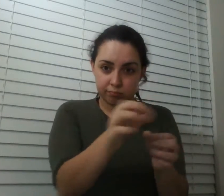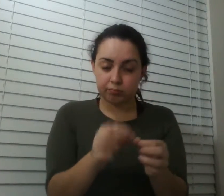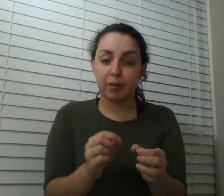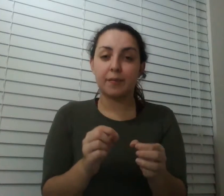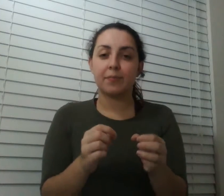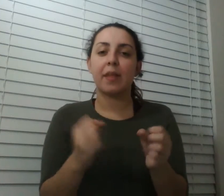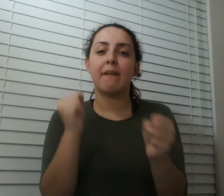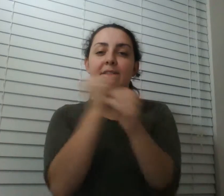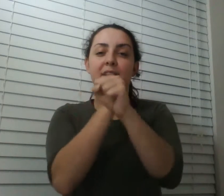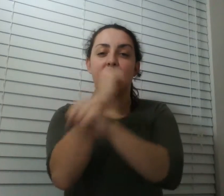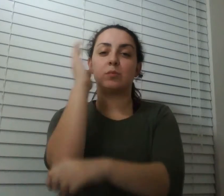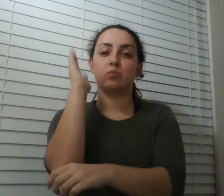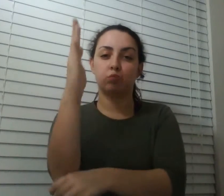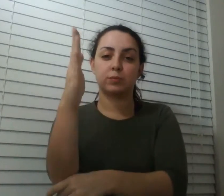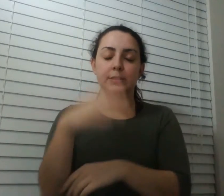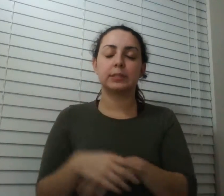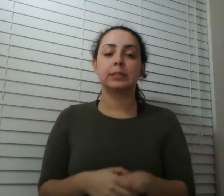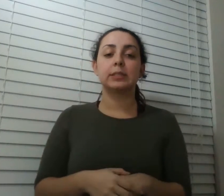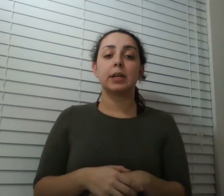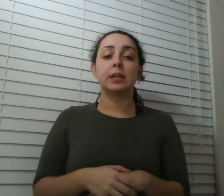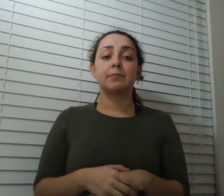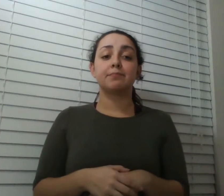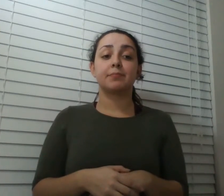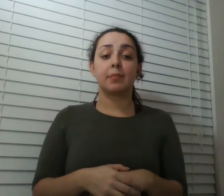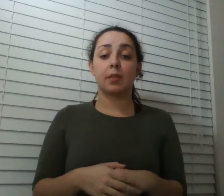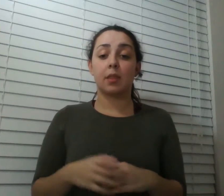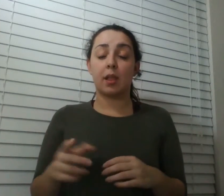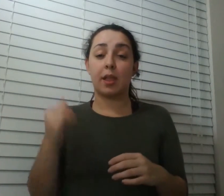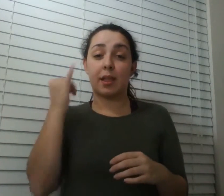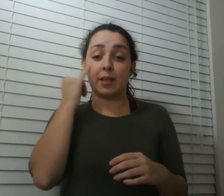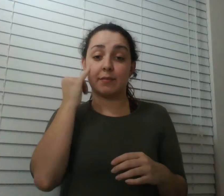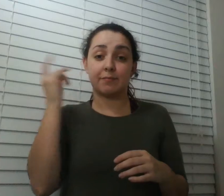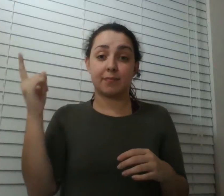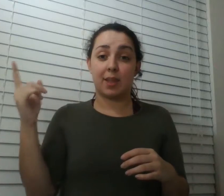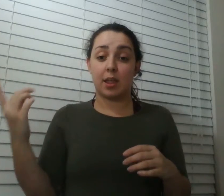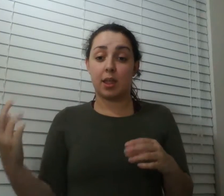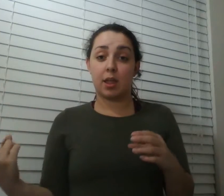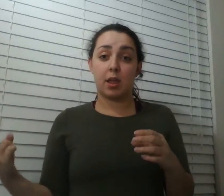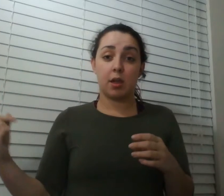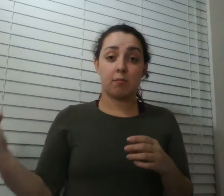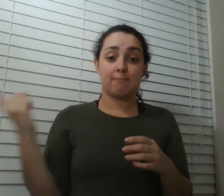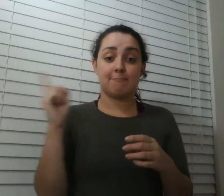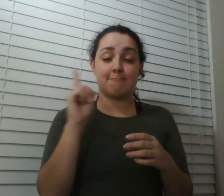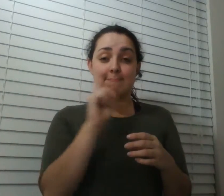mornings and reach into one of their cages as soon as they saw him coming they'd fly into this range